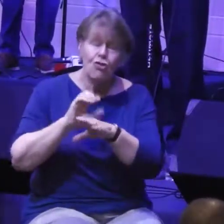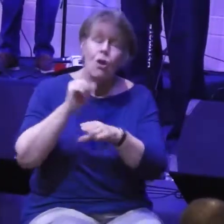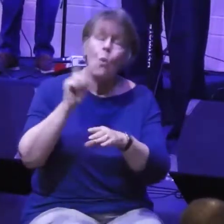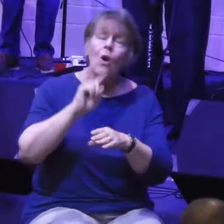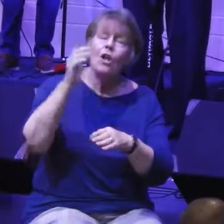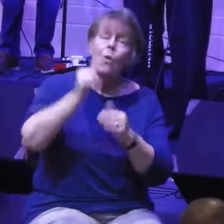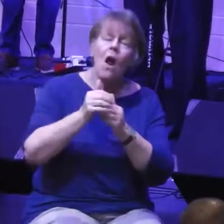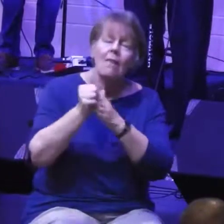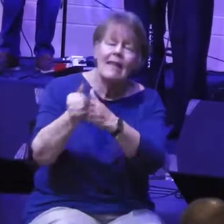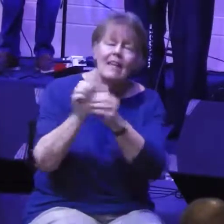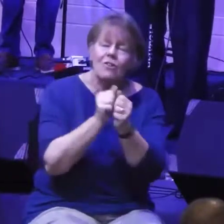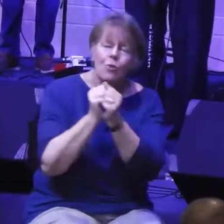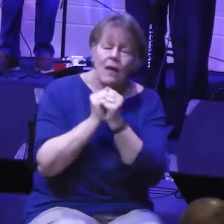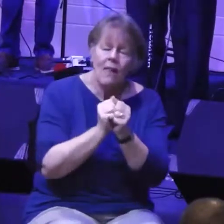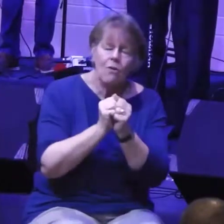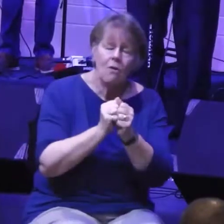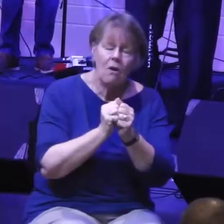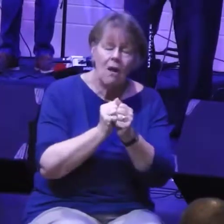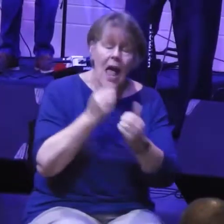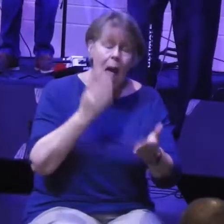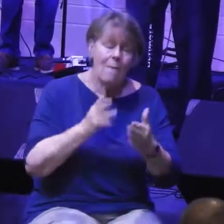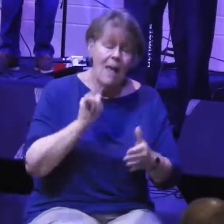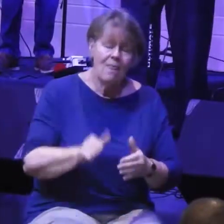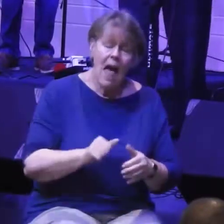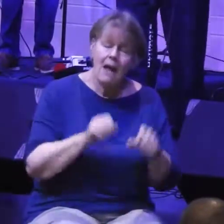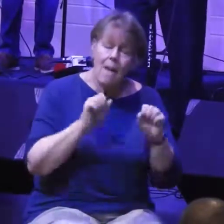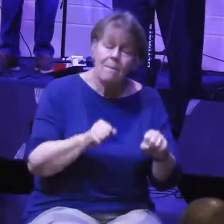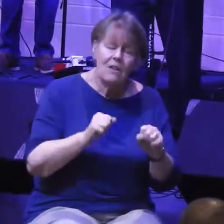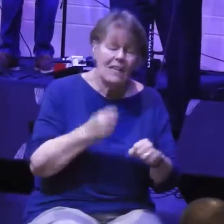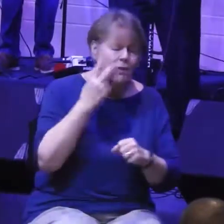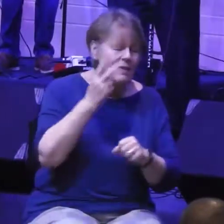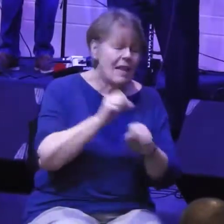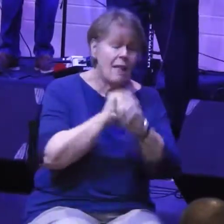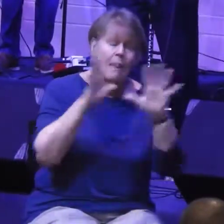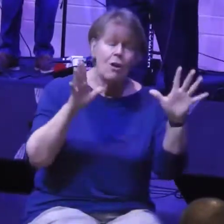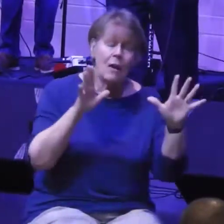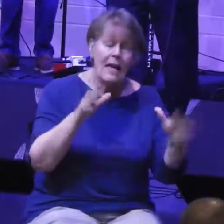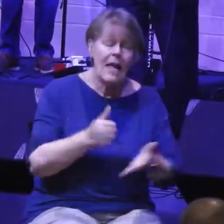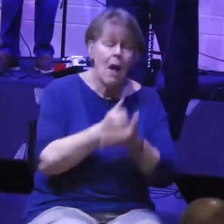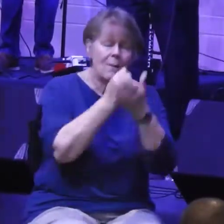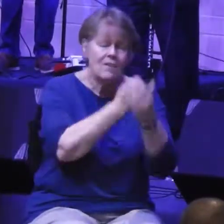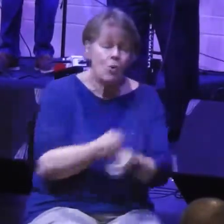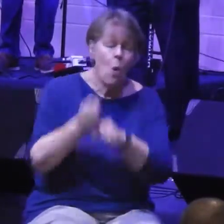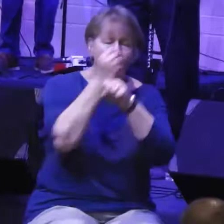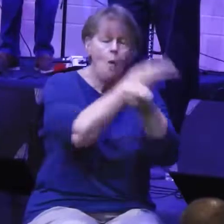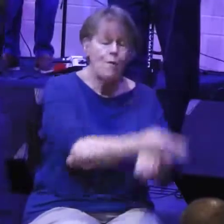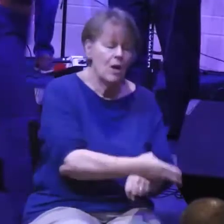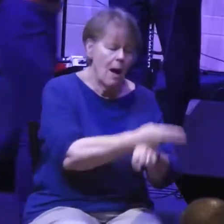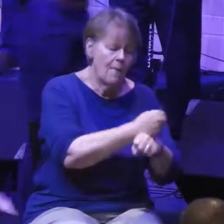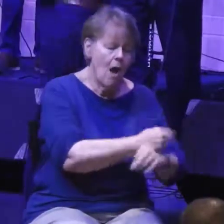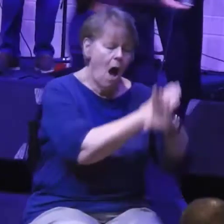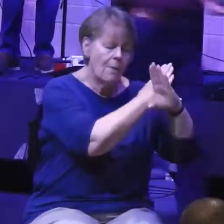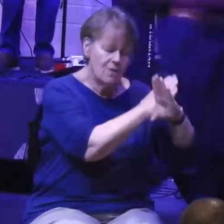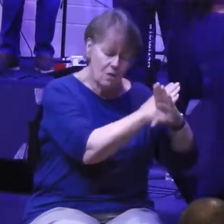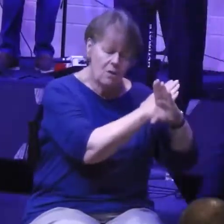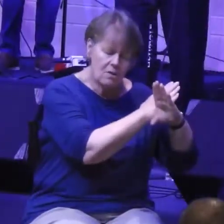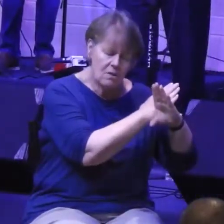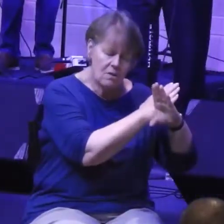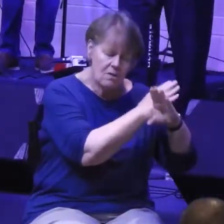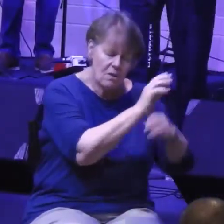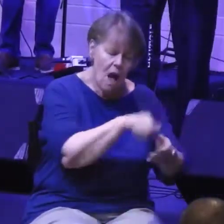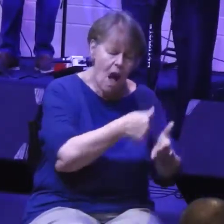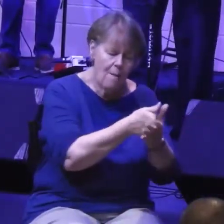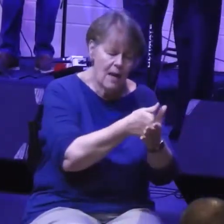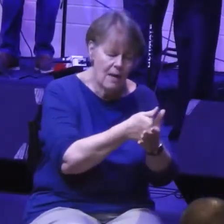to see clearly help us overcome whatever obstacles stand in our way. Amen.